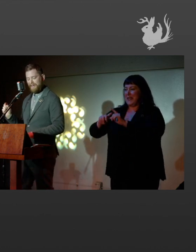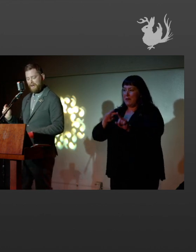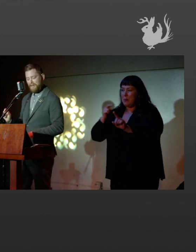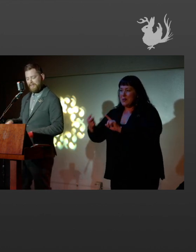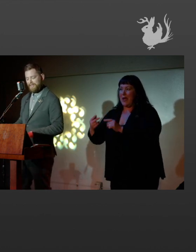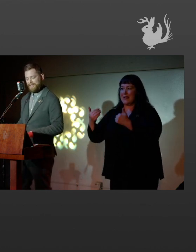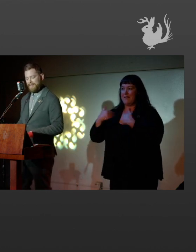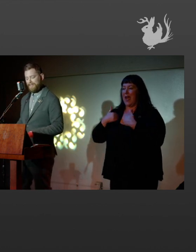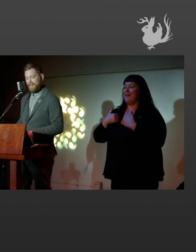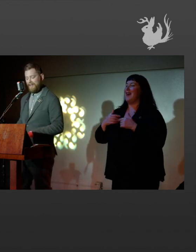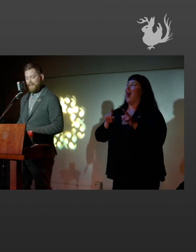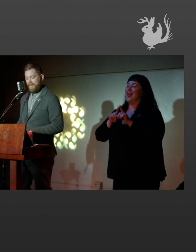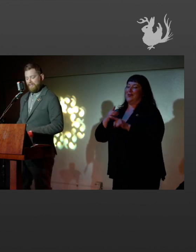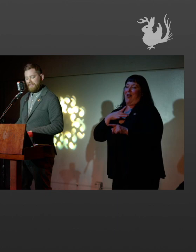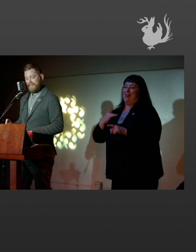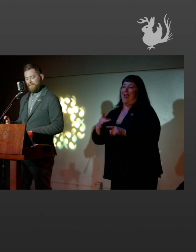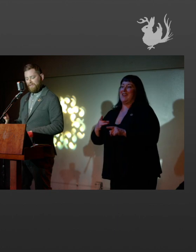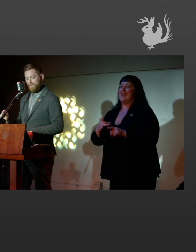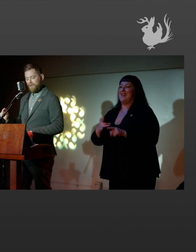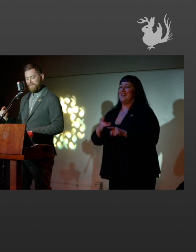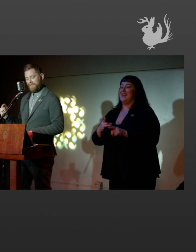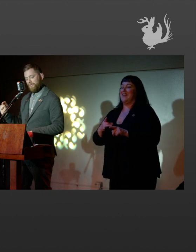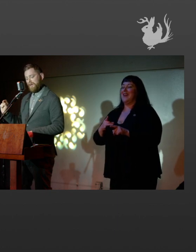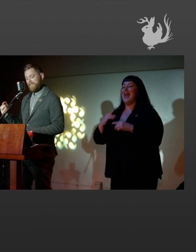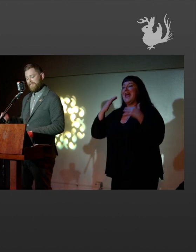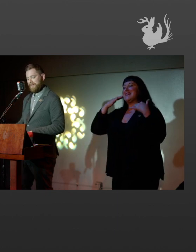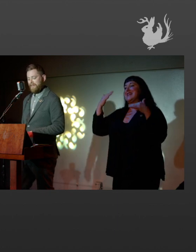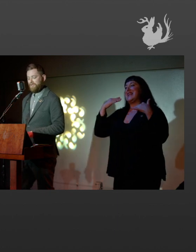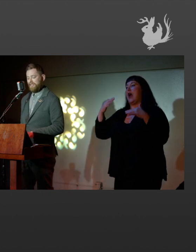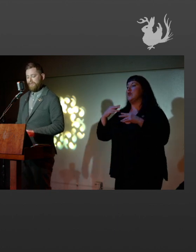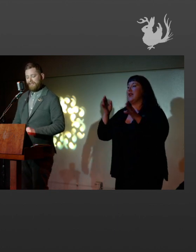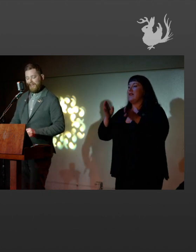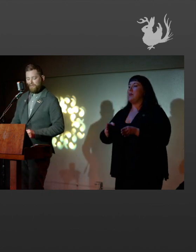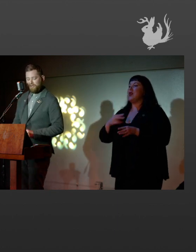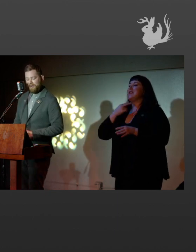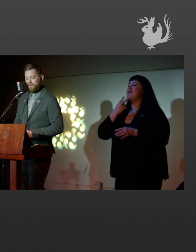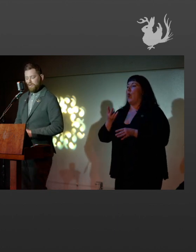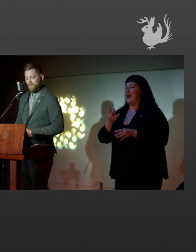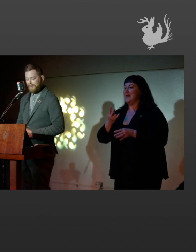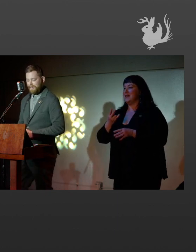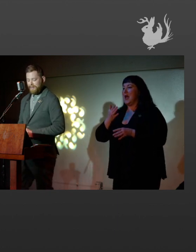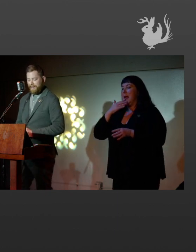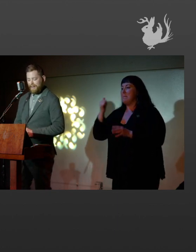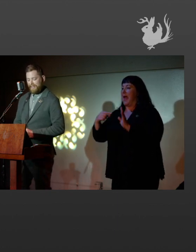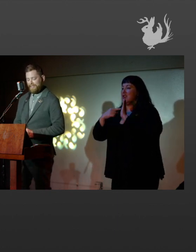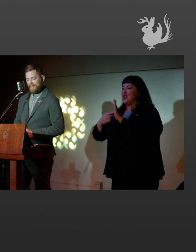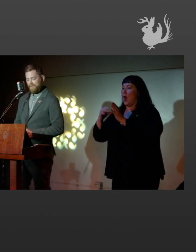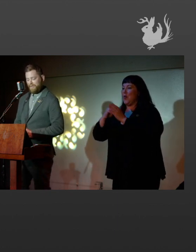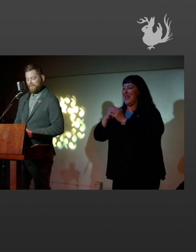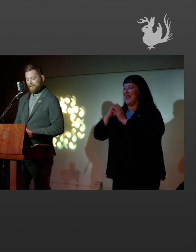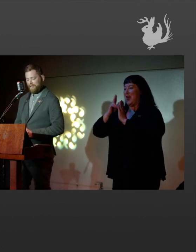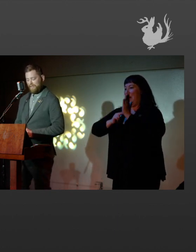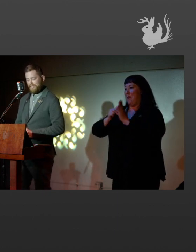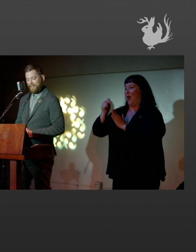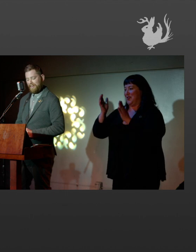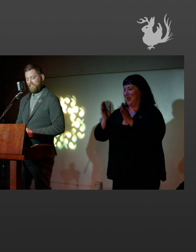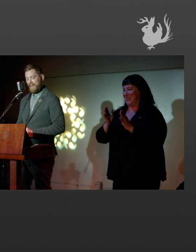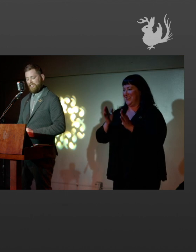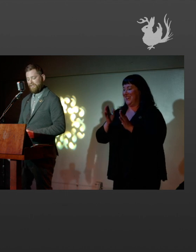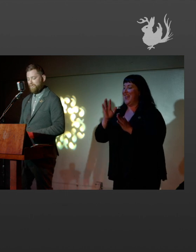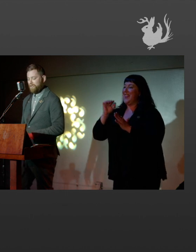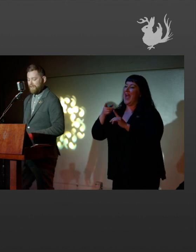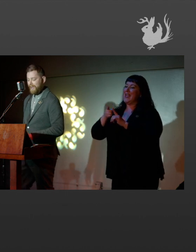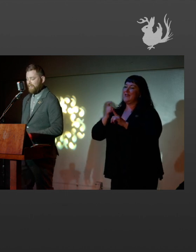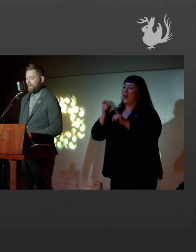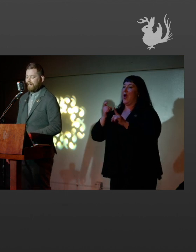I really like this. The sound of a person's voice is what's best captured in a portrait. That's from the director of the Scottish